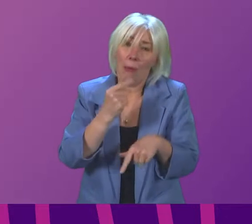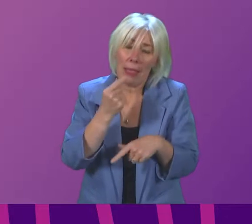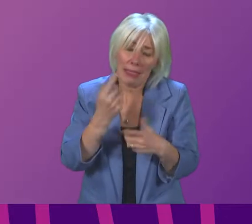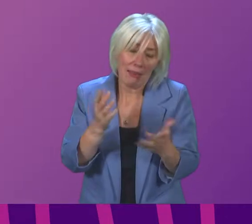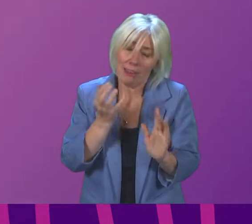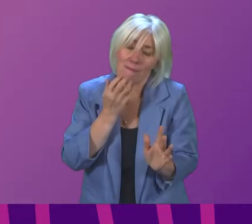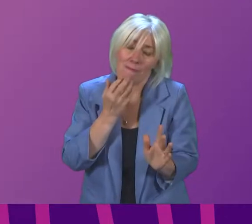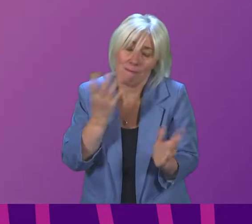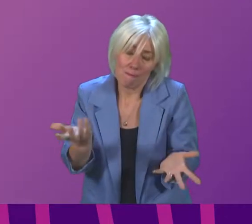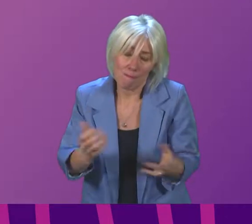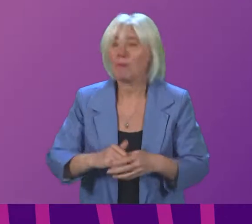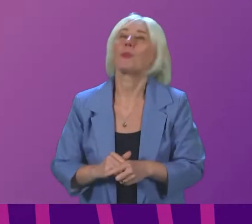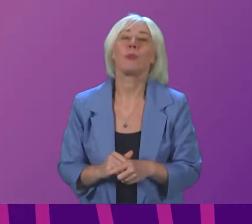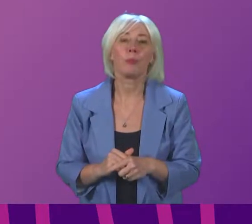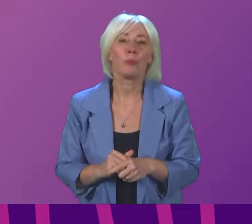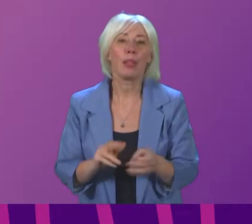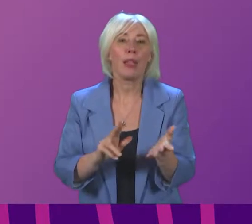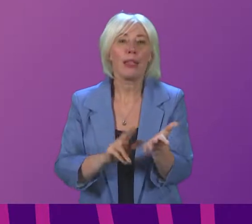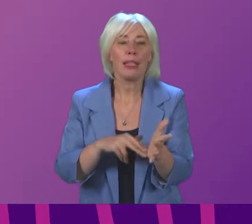Neil Gray to be followed by Mark Griffin